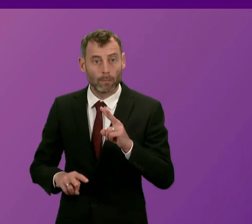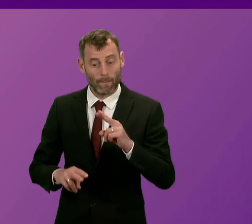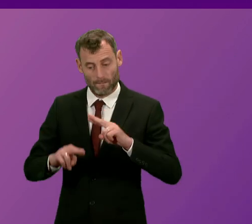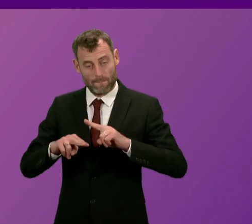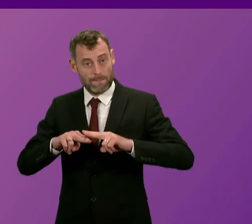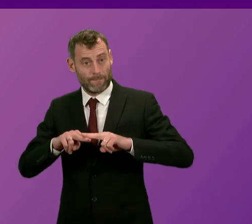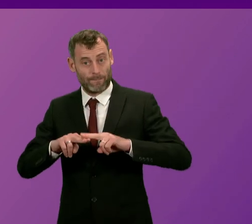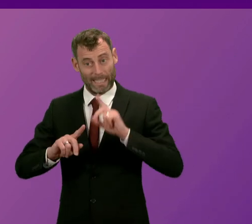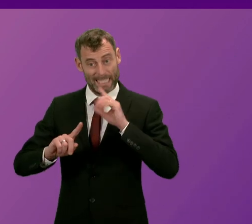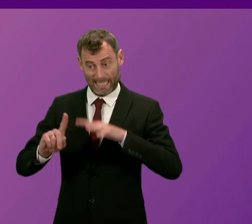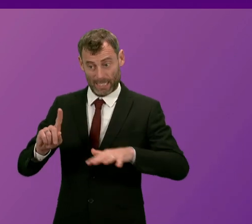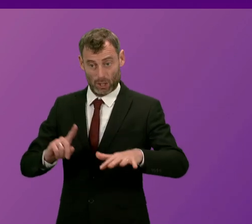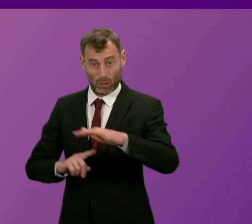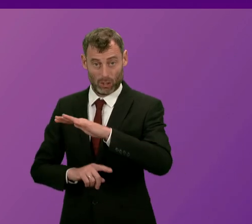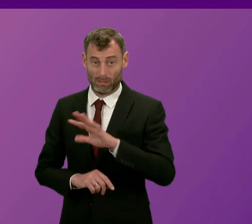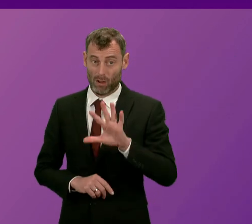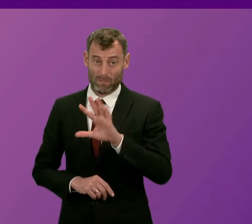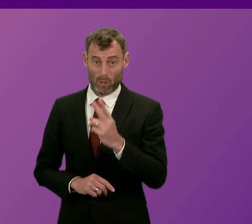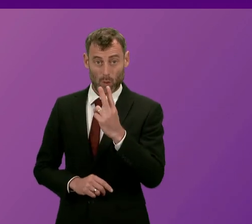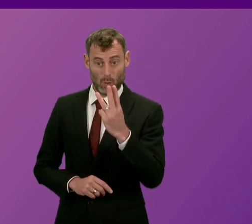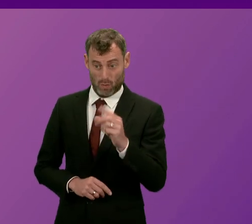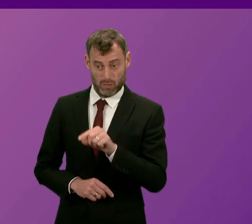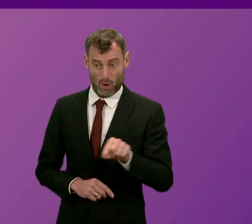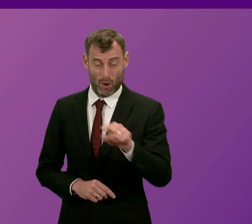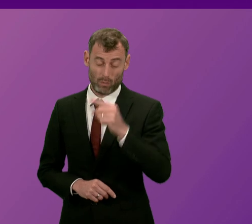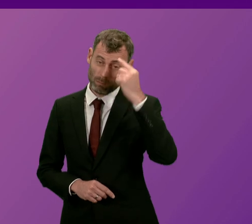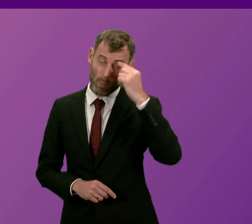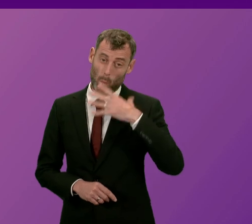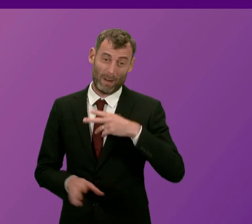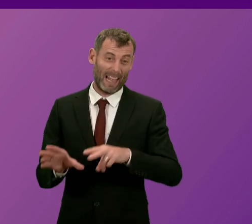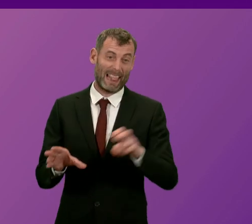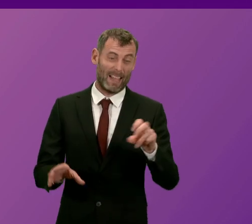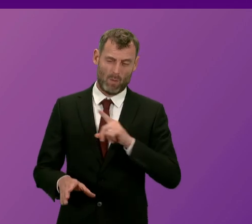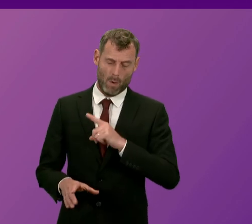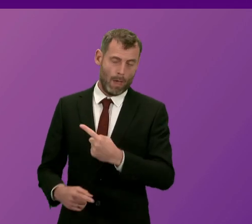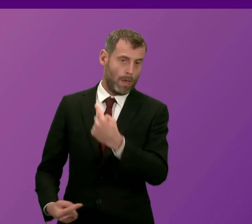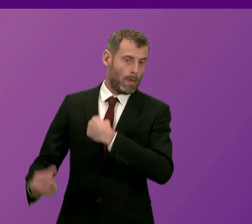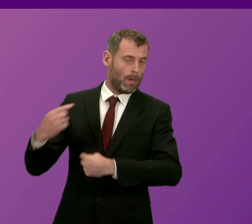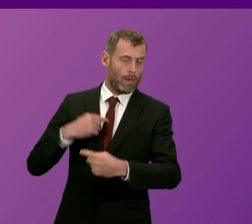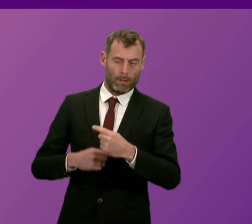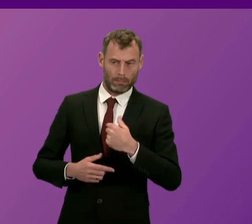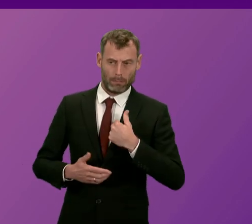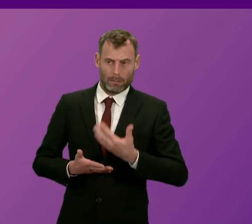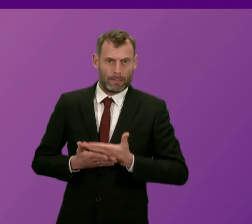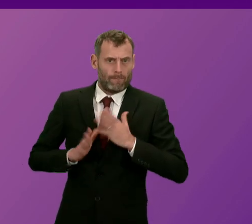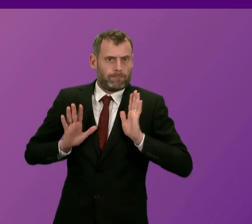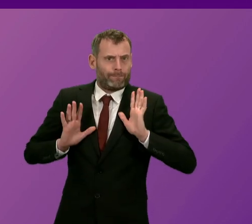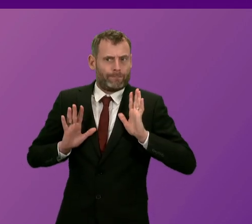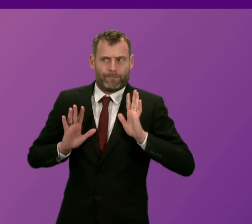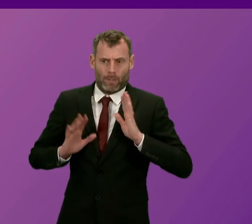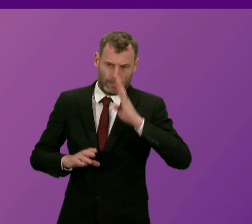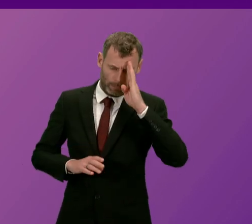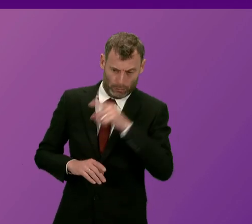are considering leaving the profession as a result of violence in schools. So what can the First Minister say to those teachers